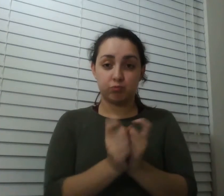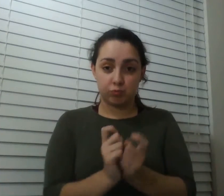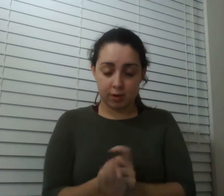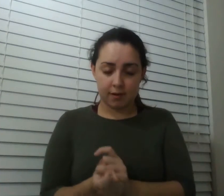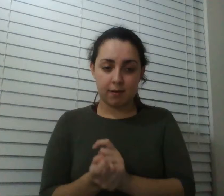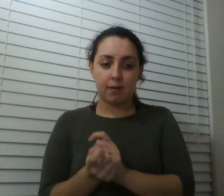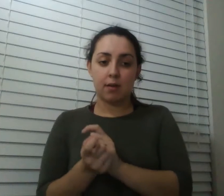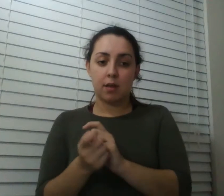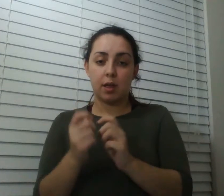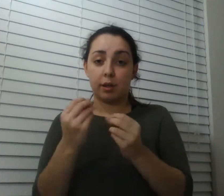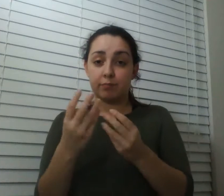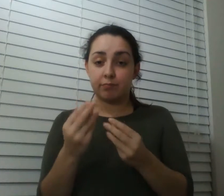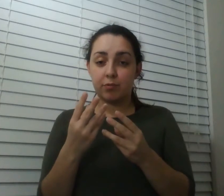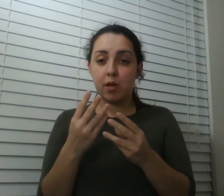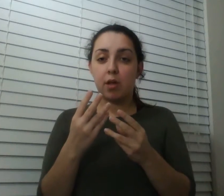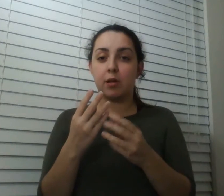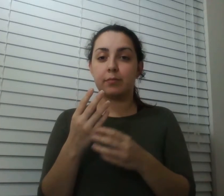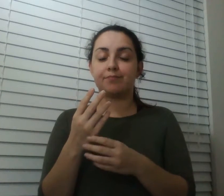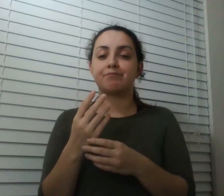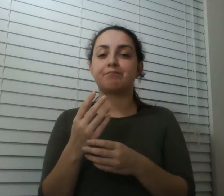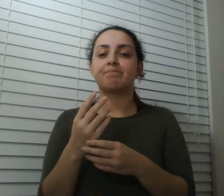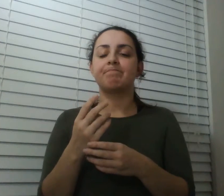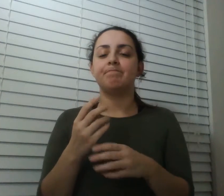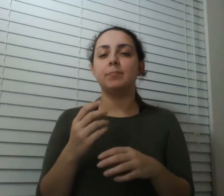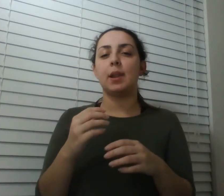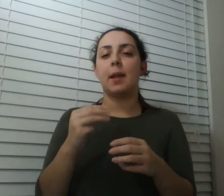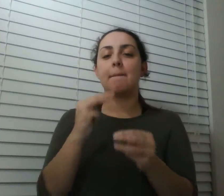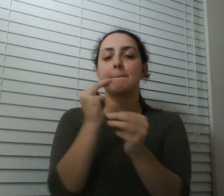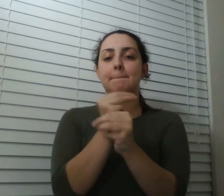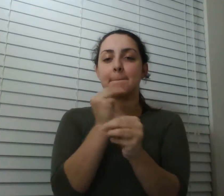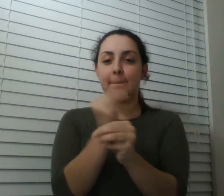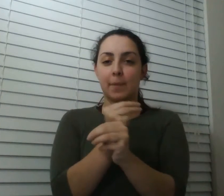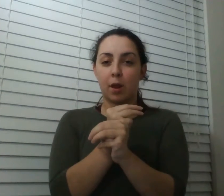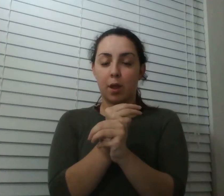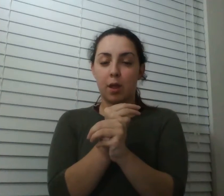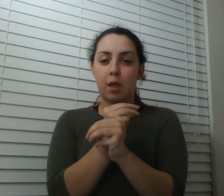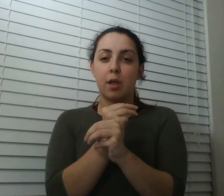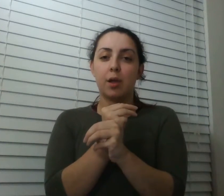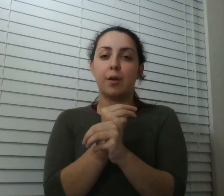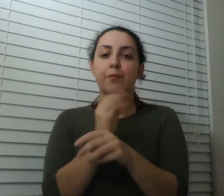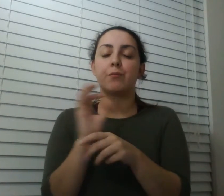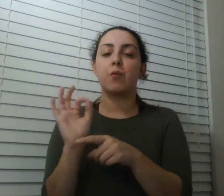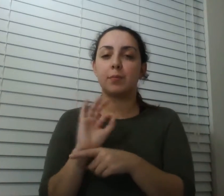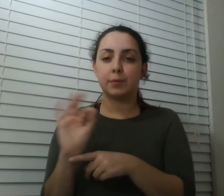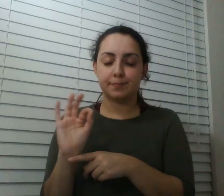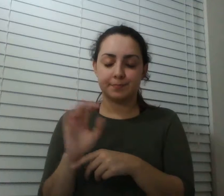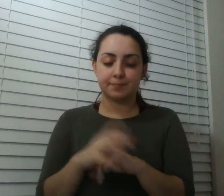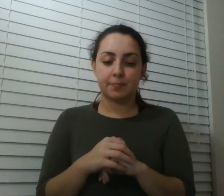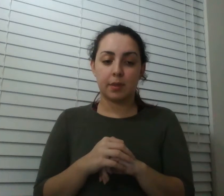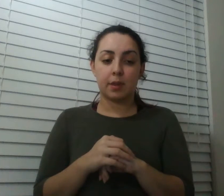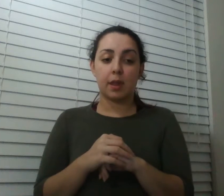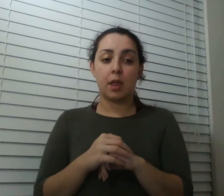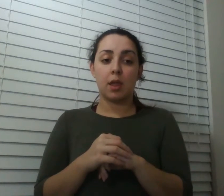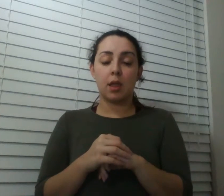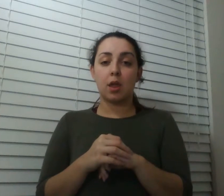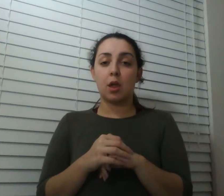a mathematical formula dolls of pain equals 10.5 minus 1